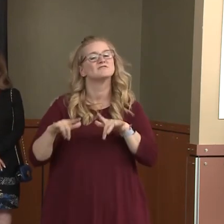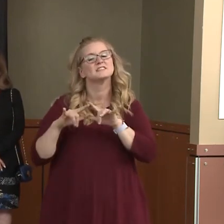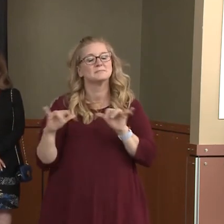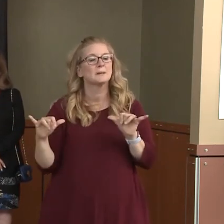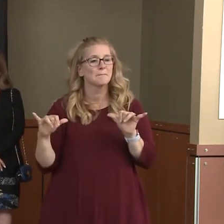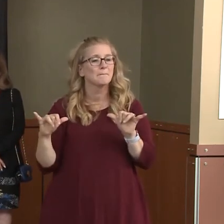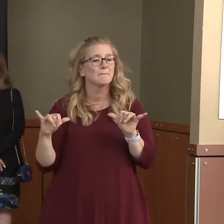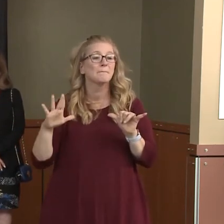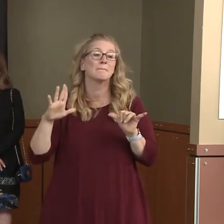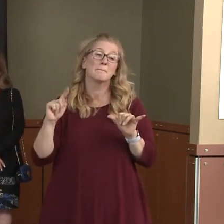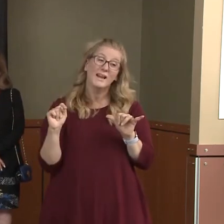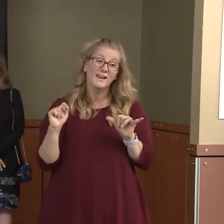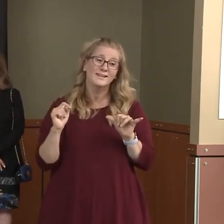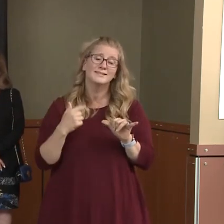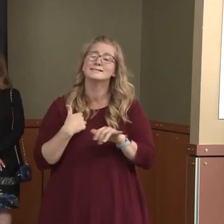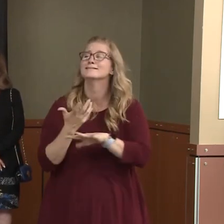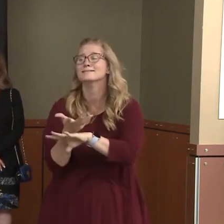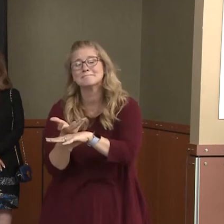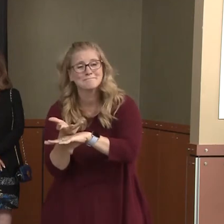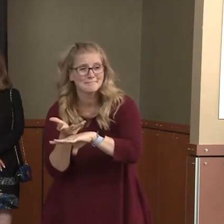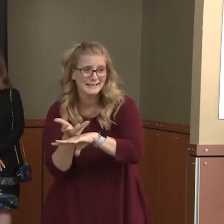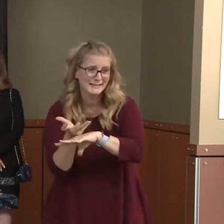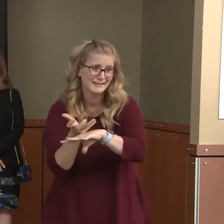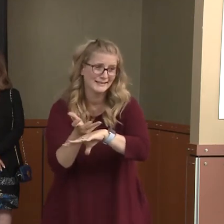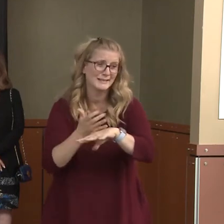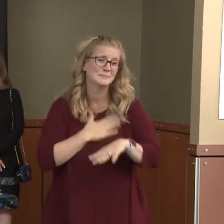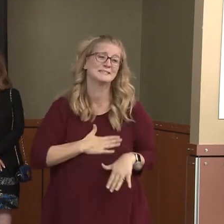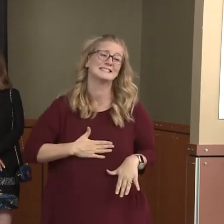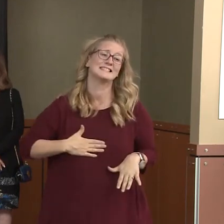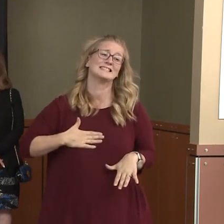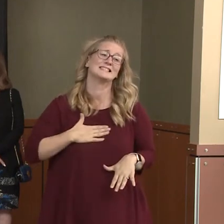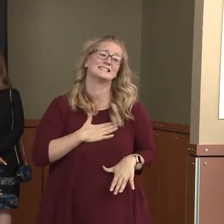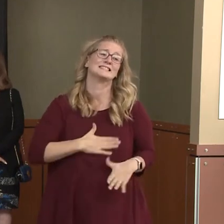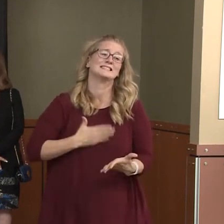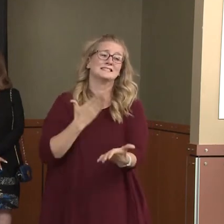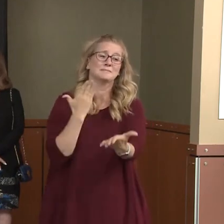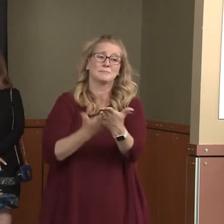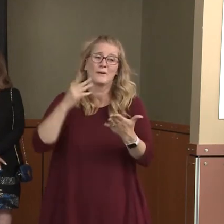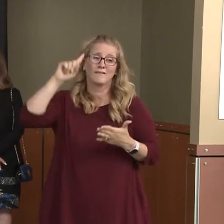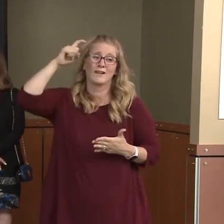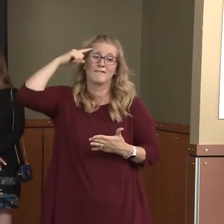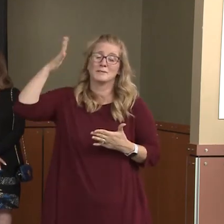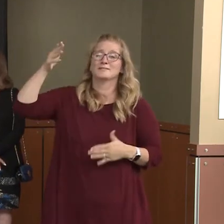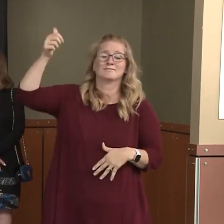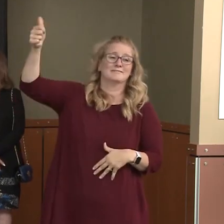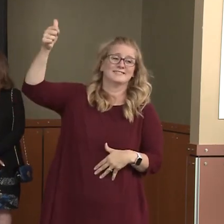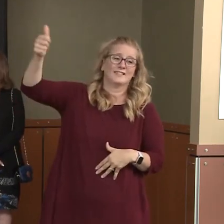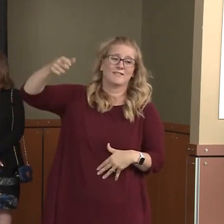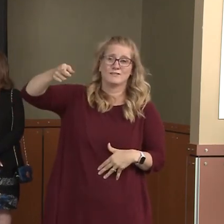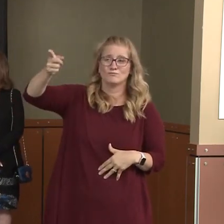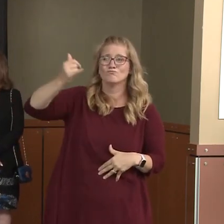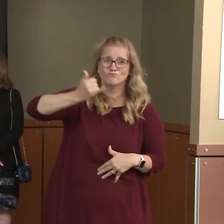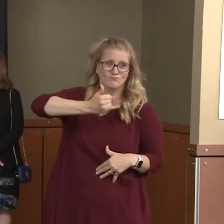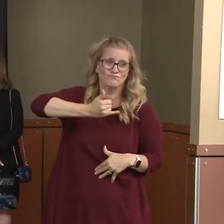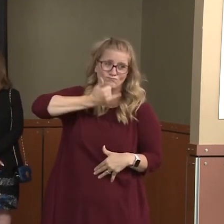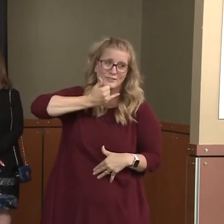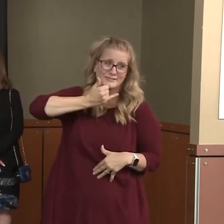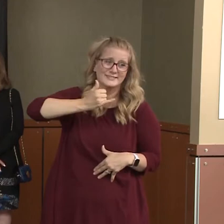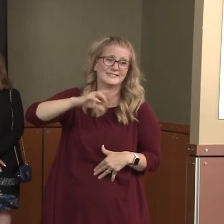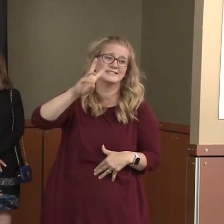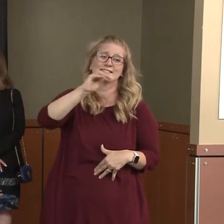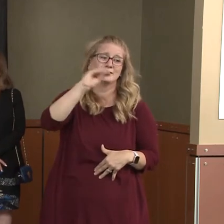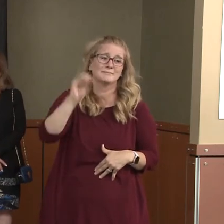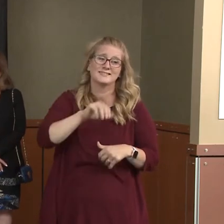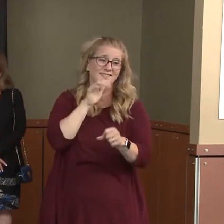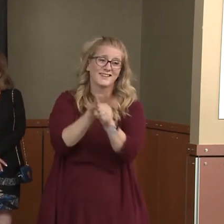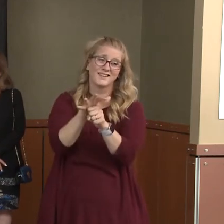people is to prove the governor wrong, to show that we can get our percentages up, that we don't, that 60% is not enough, that 80%